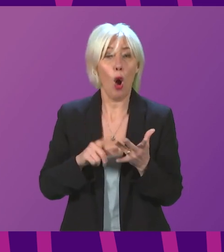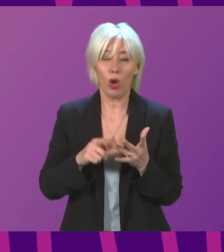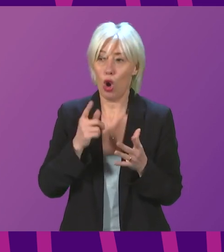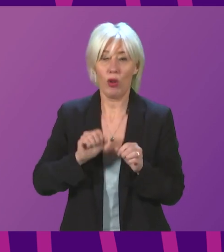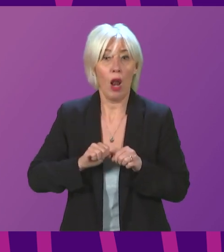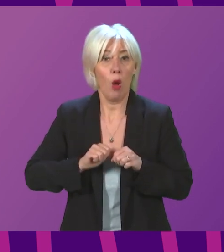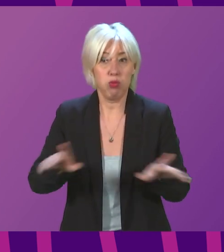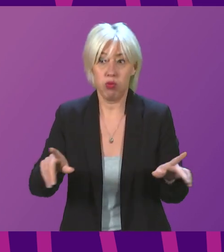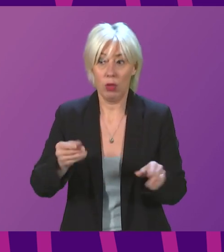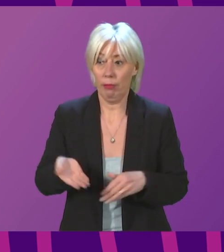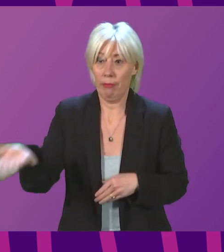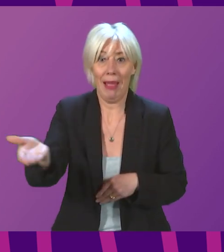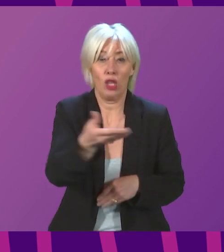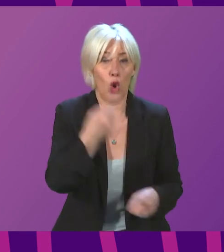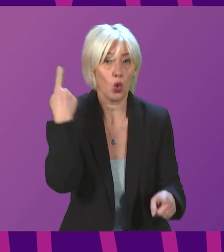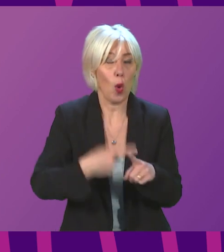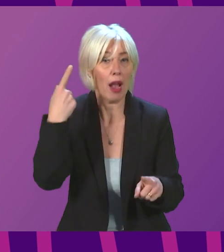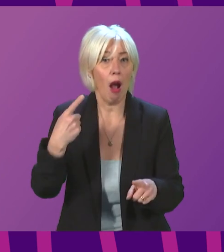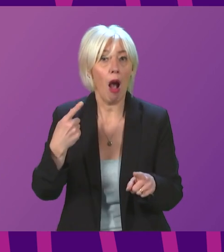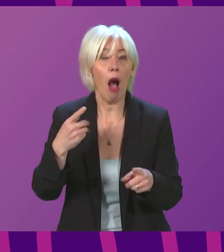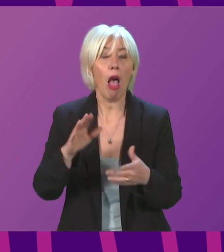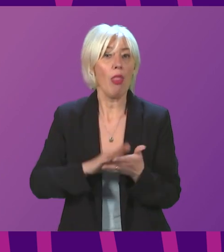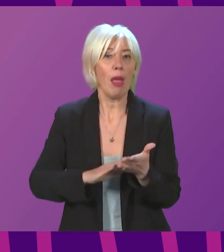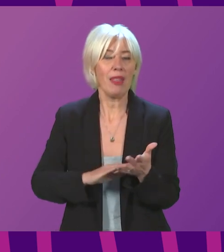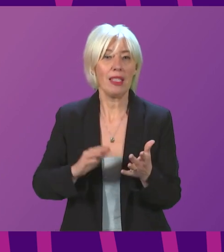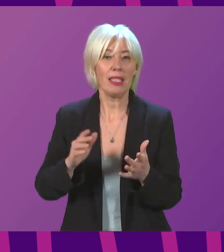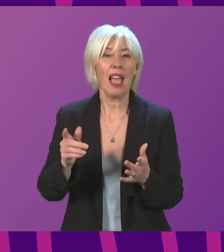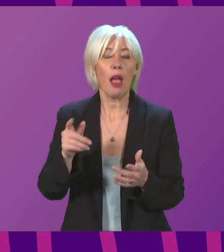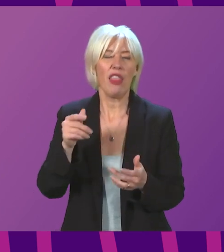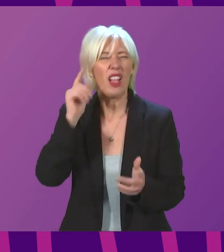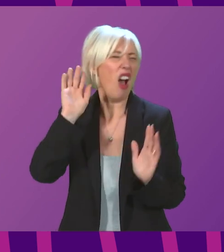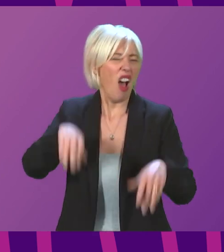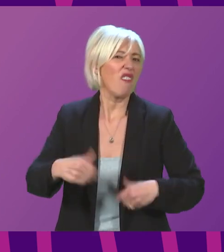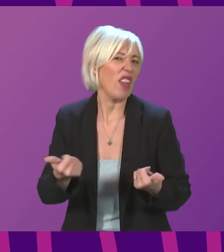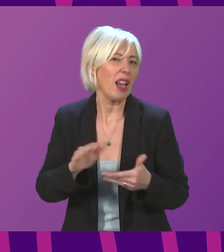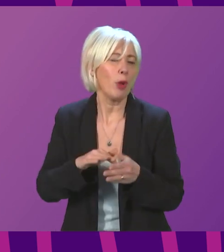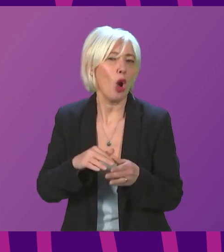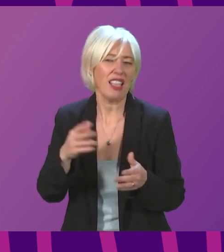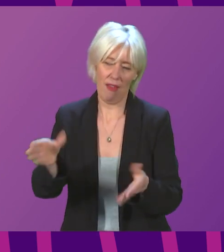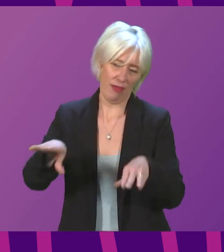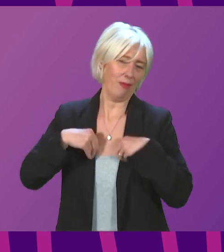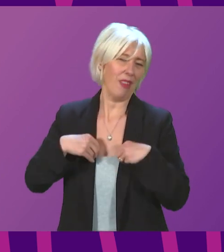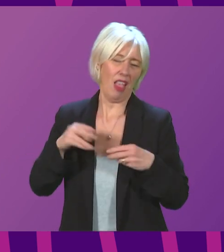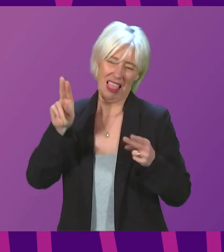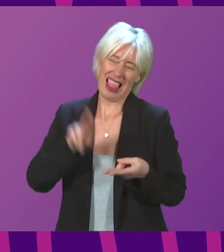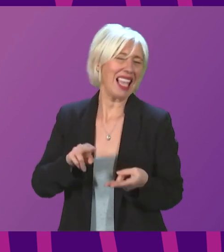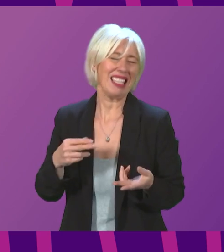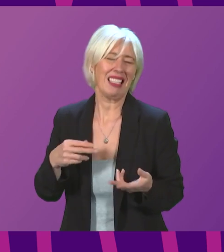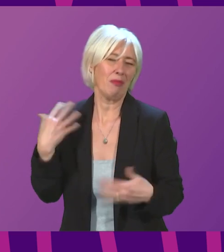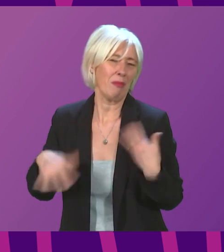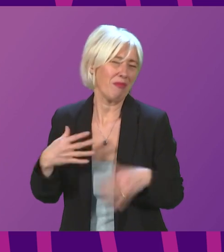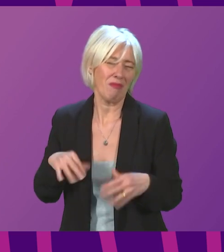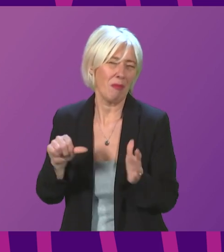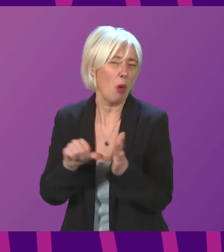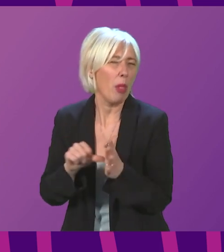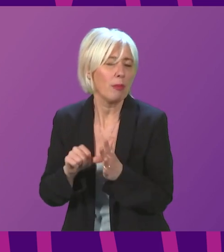Omicron to outweigh the benefits of perhaps its lower severity. And let me just quote the authors, or some of